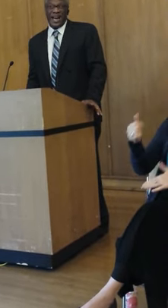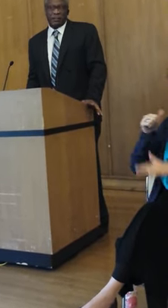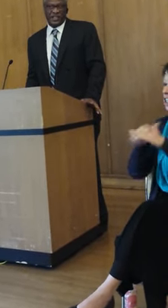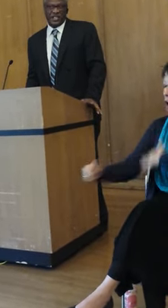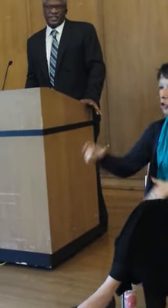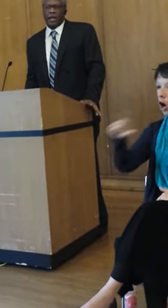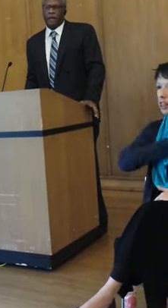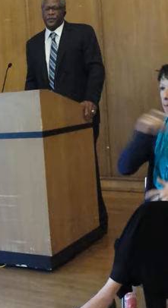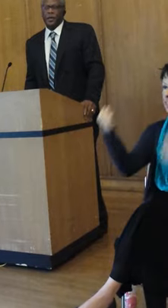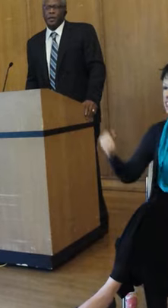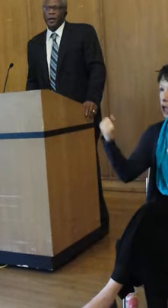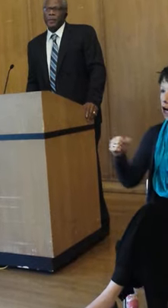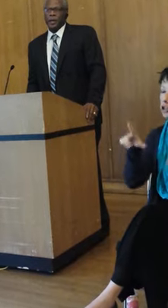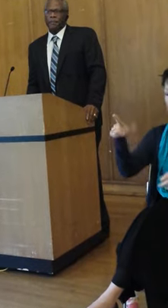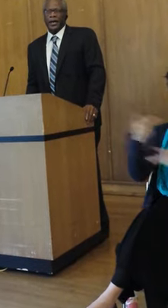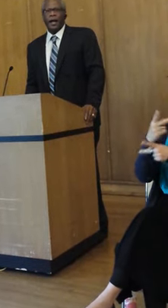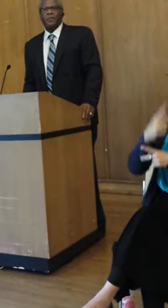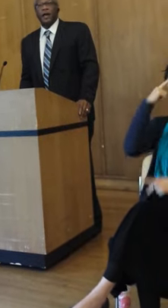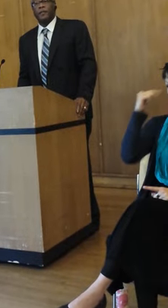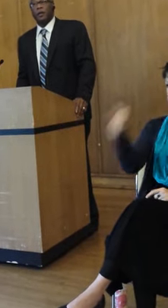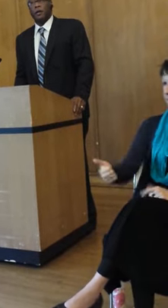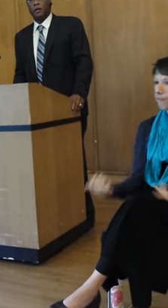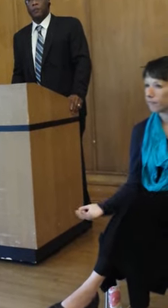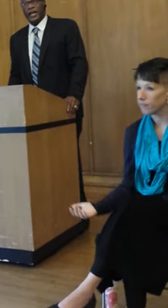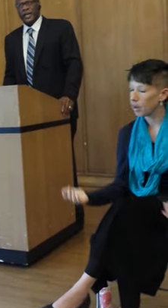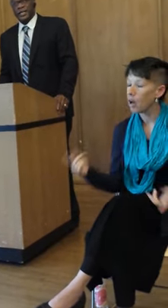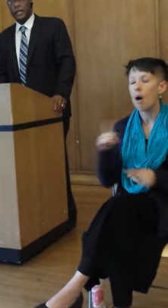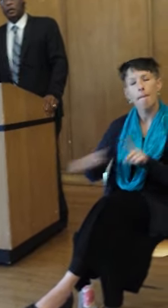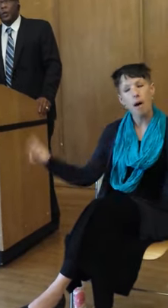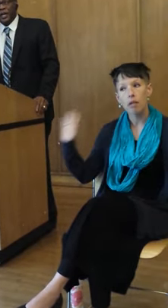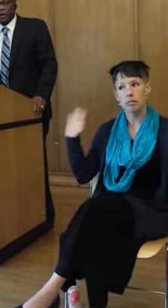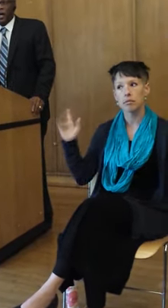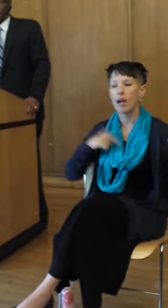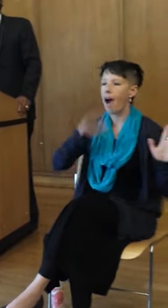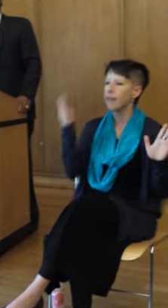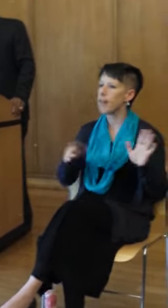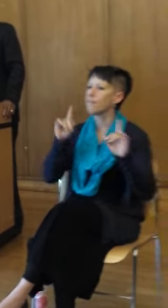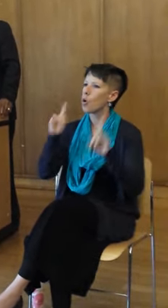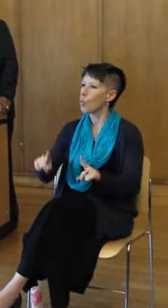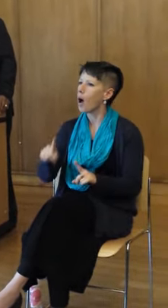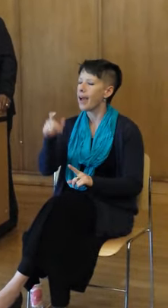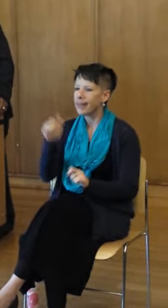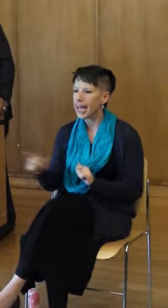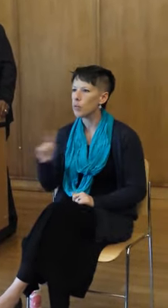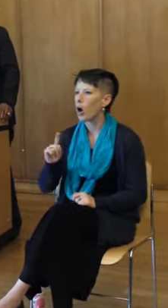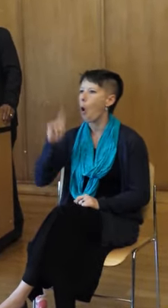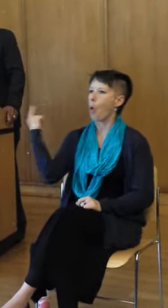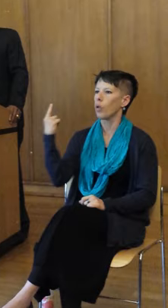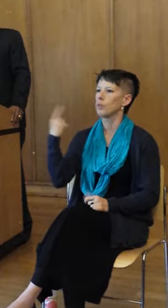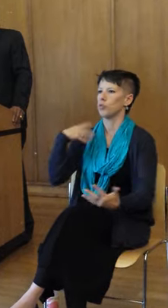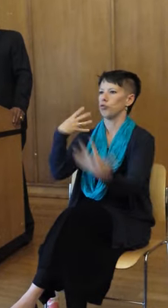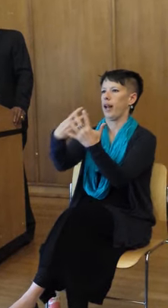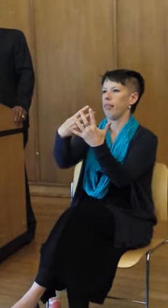You do the math for yourself. But I never went anywhere other than to jail.